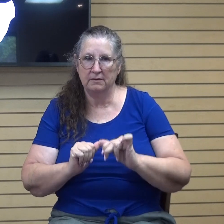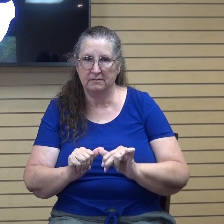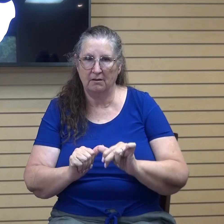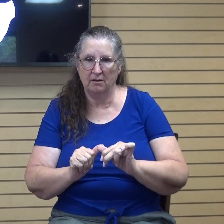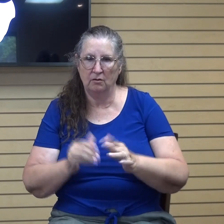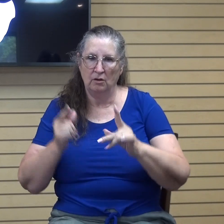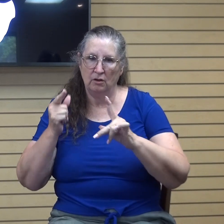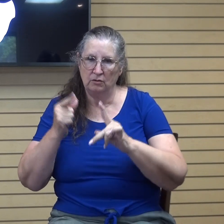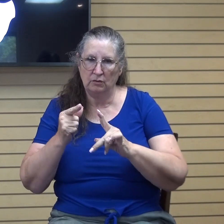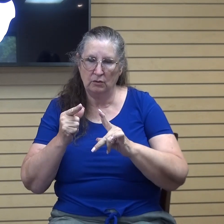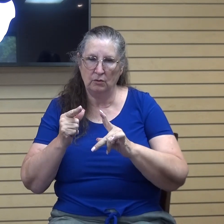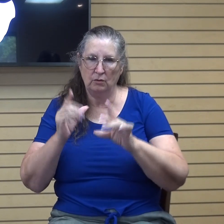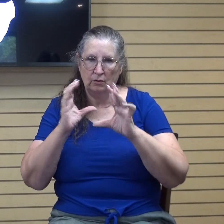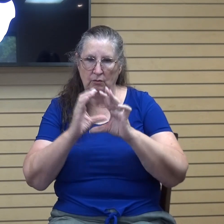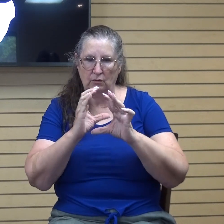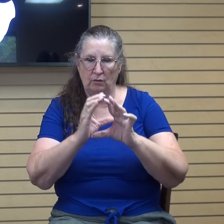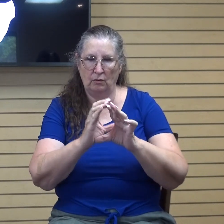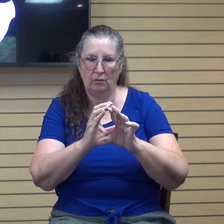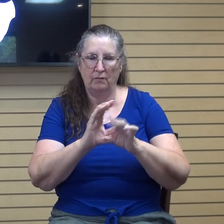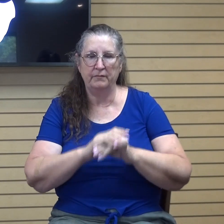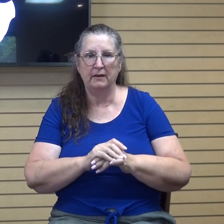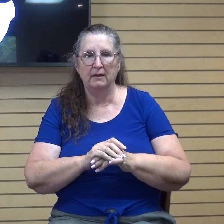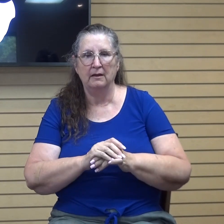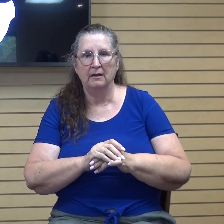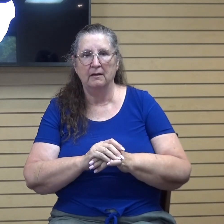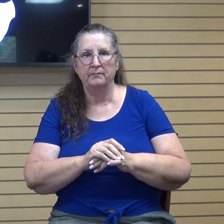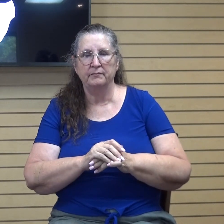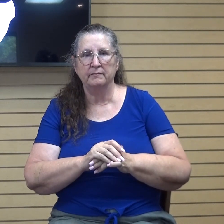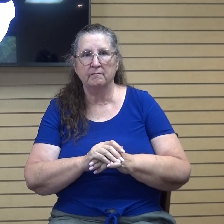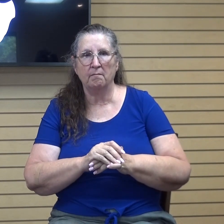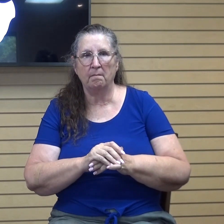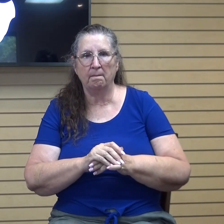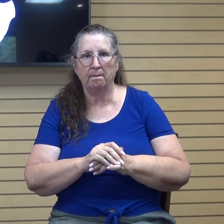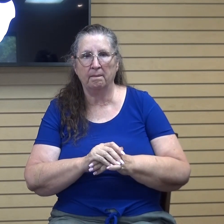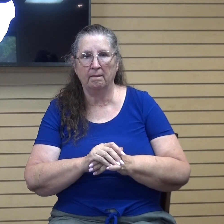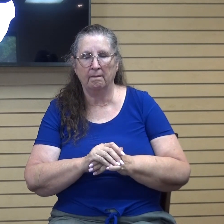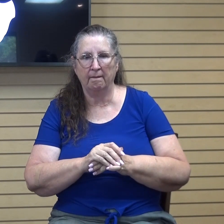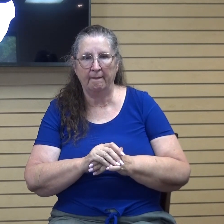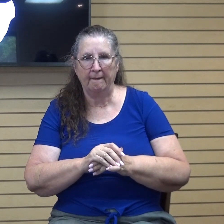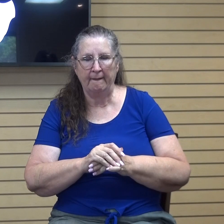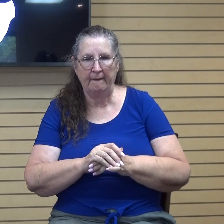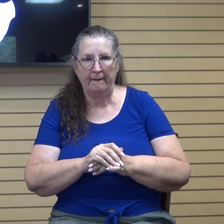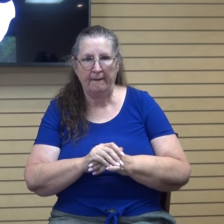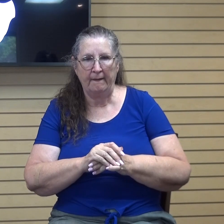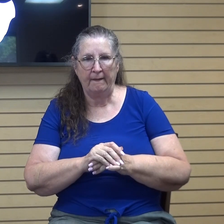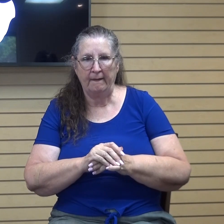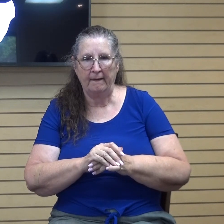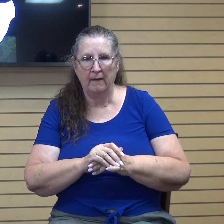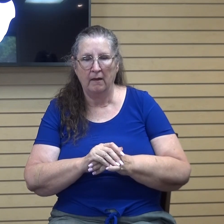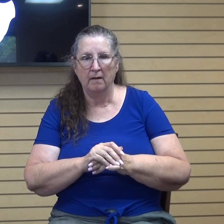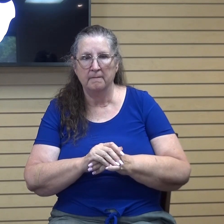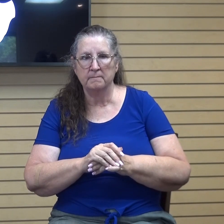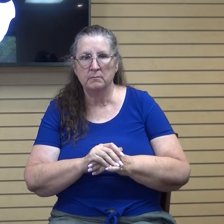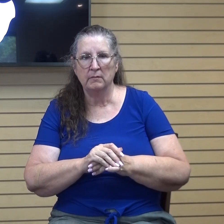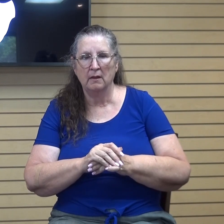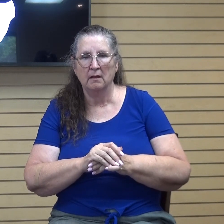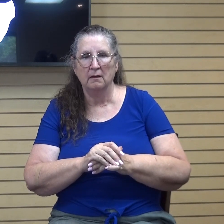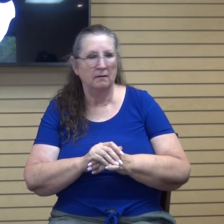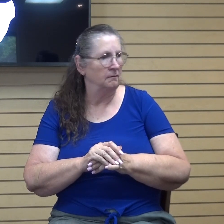goal. I would say in Philippians chapter 3, verse 13, it says, Brethren, I do not count myself